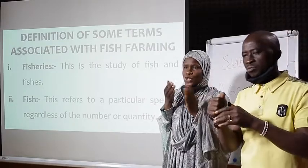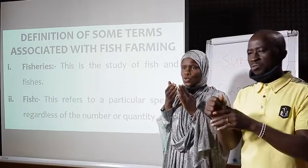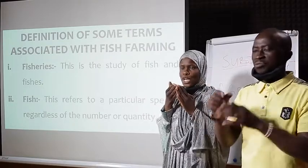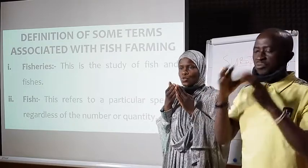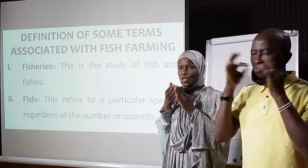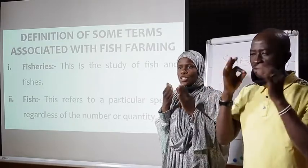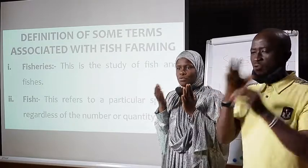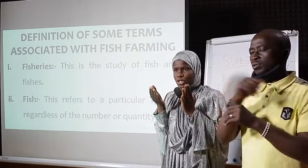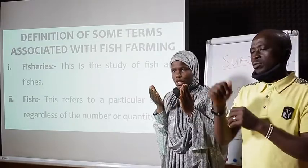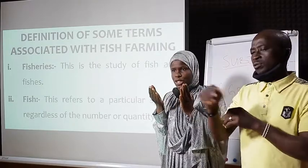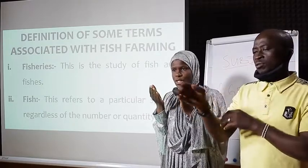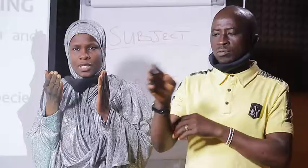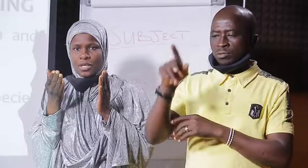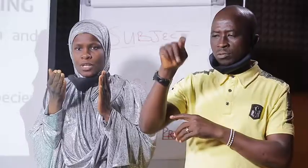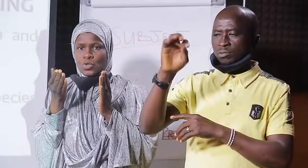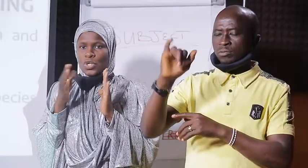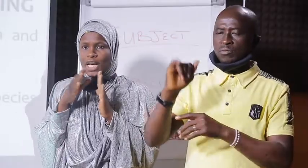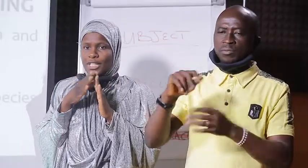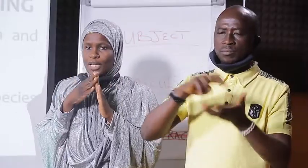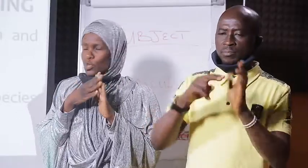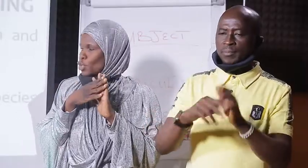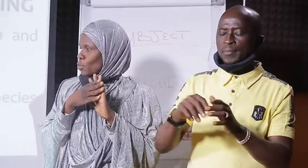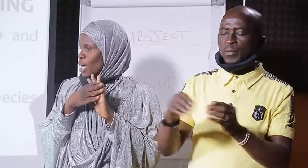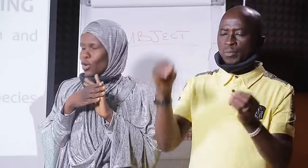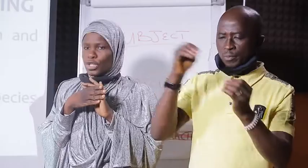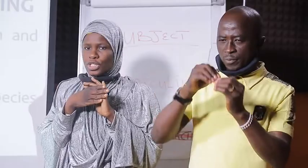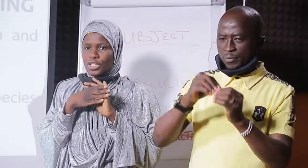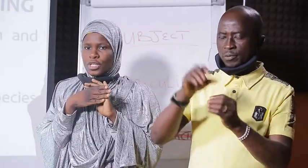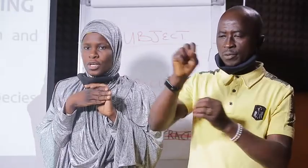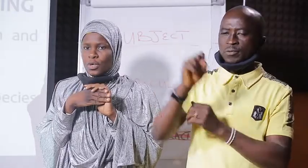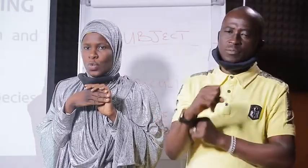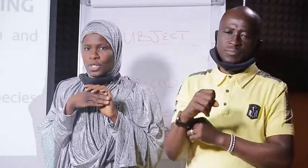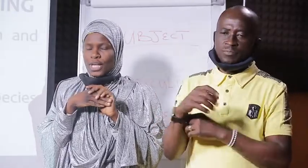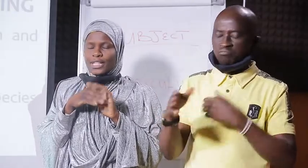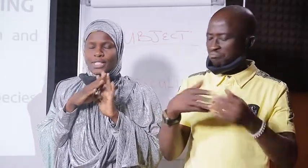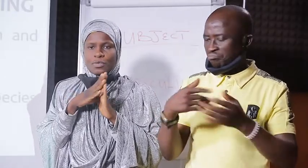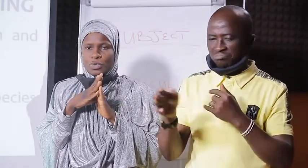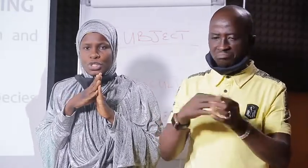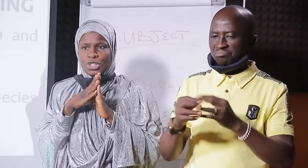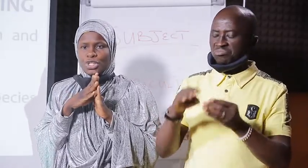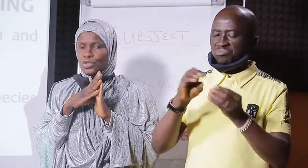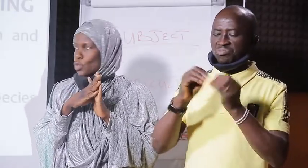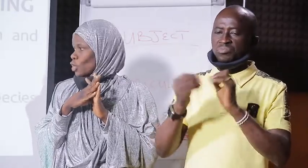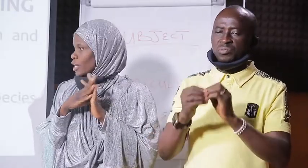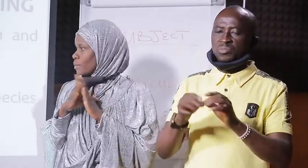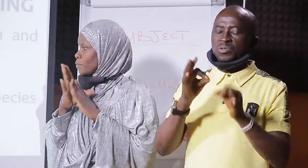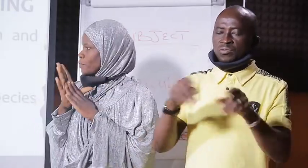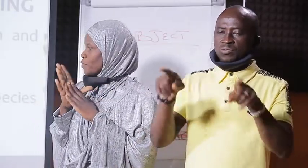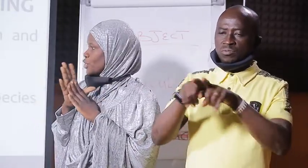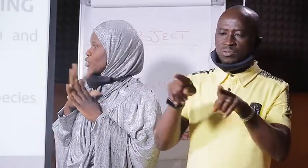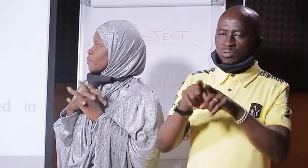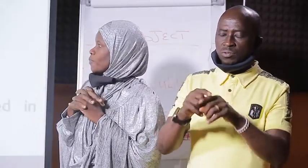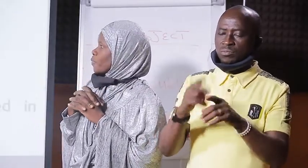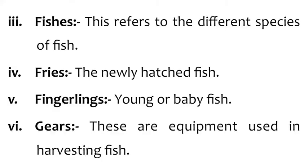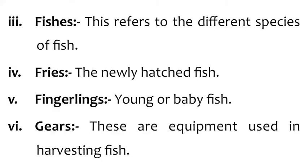catfish. It is known as what? Fishes. So, regardless to the number and quantity, once they are the same species, you call them